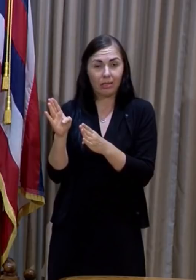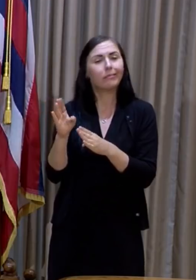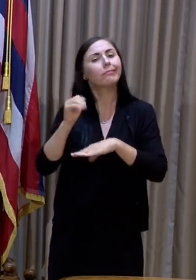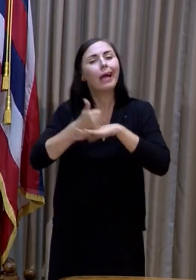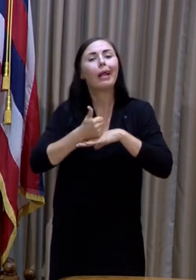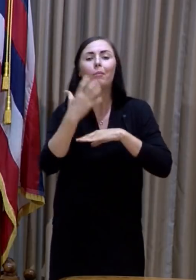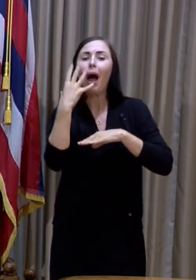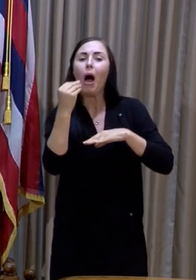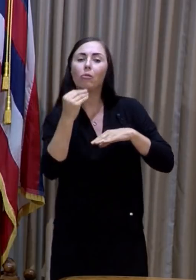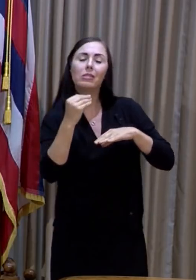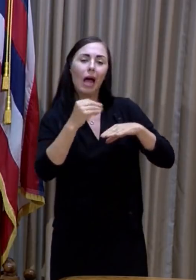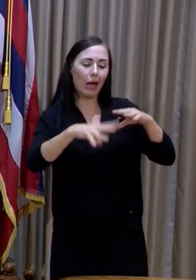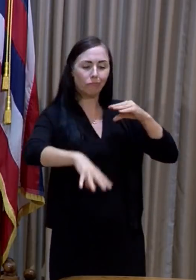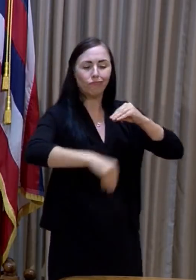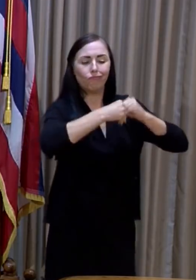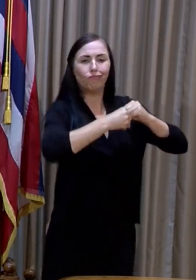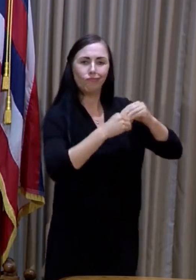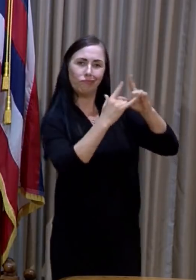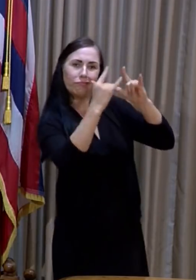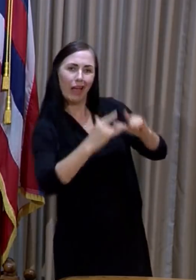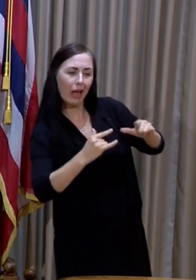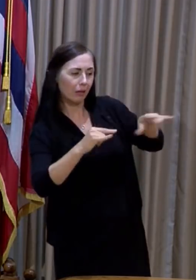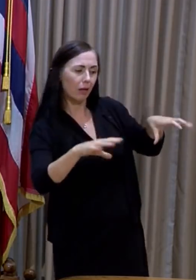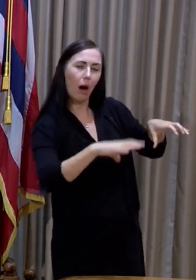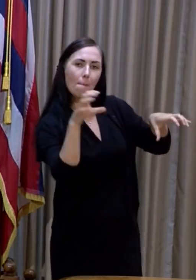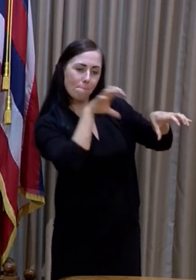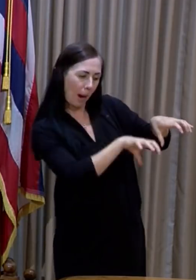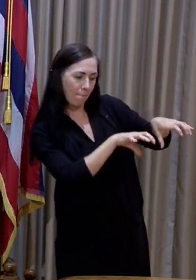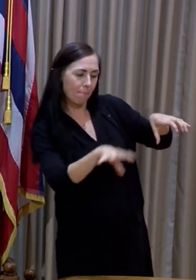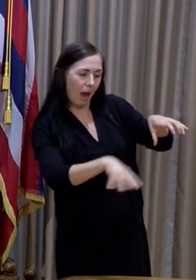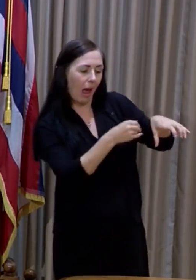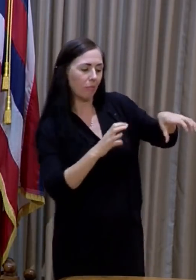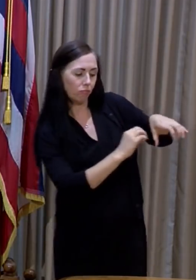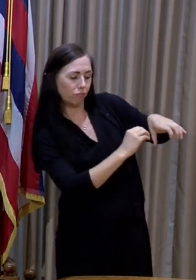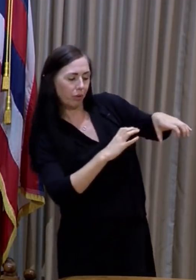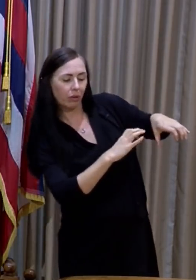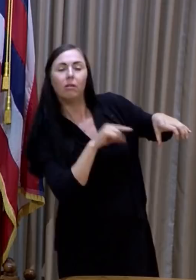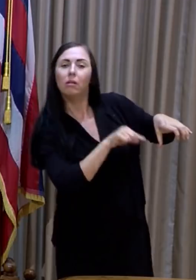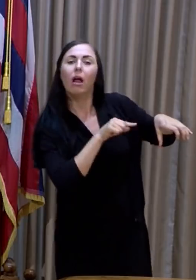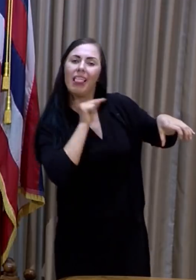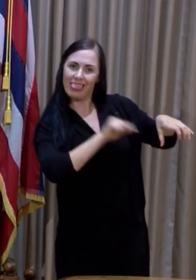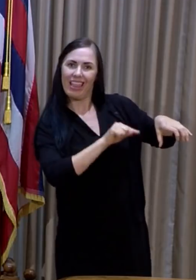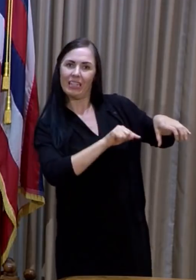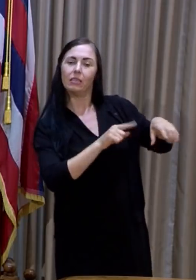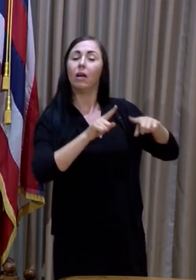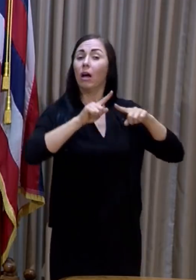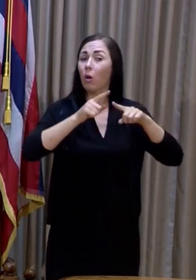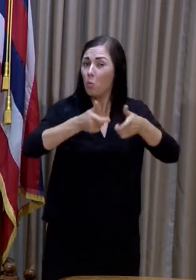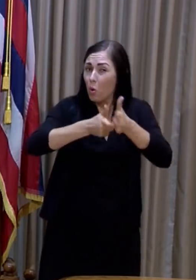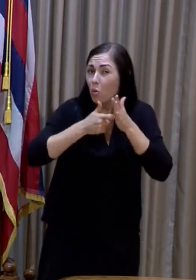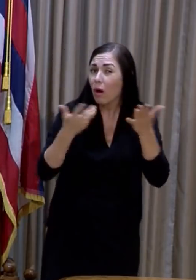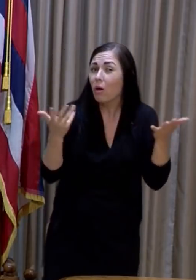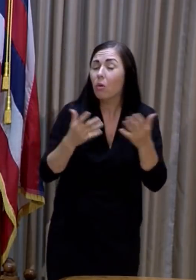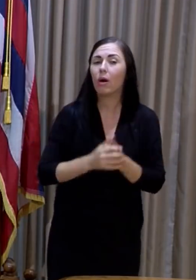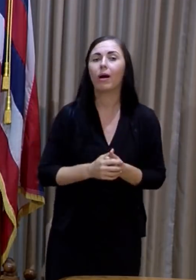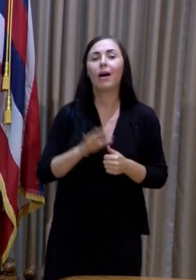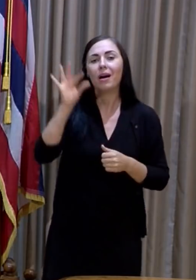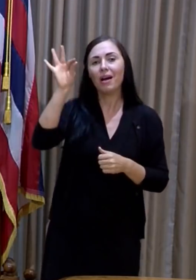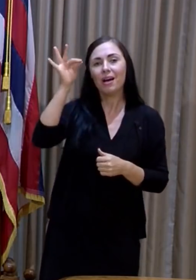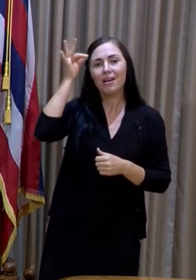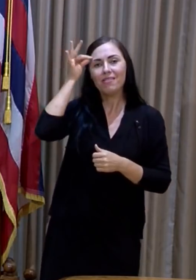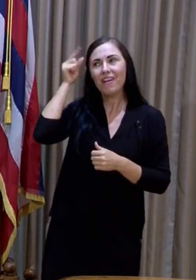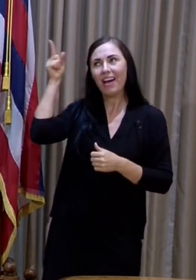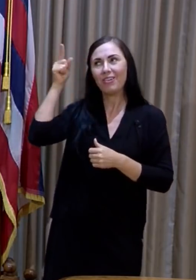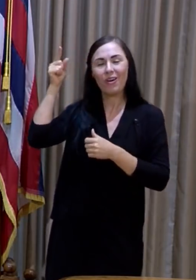hospital or a facility to expand capacity relies on federal